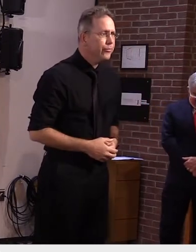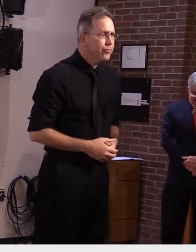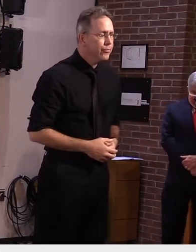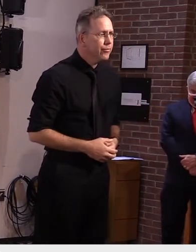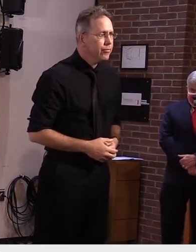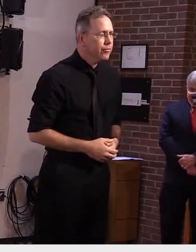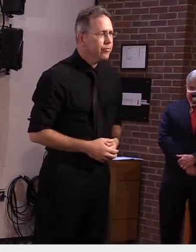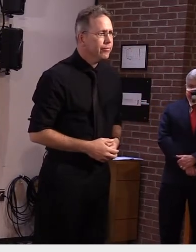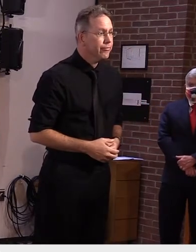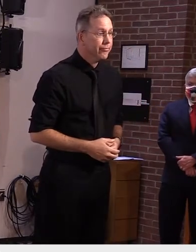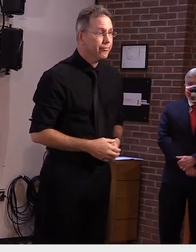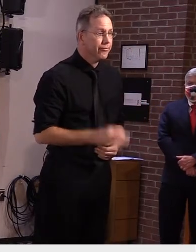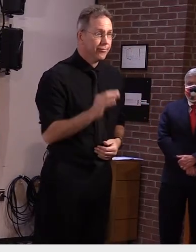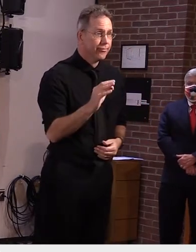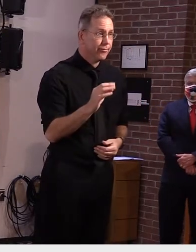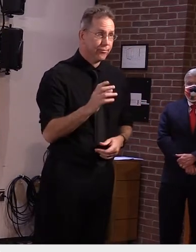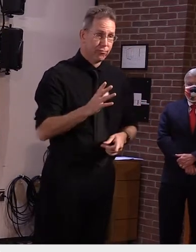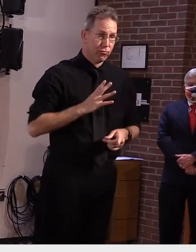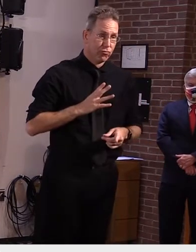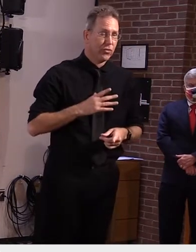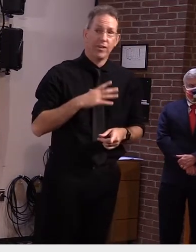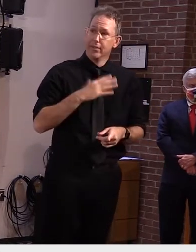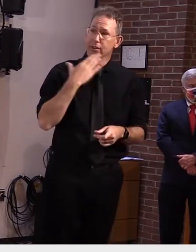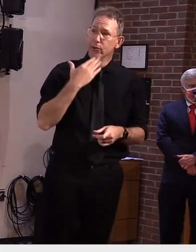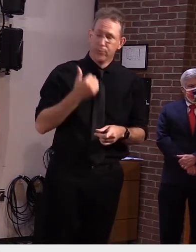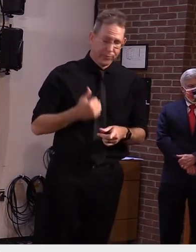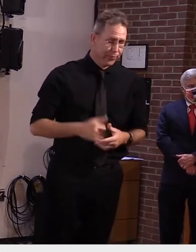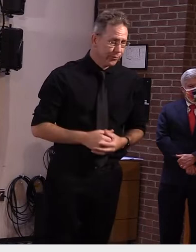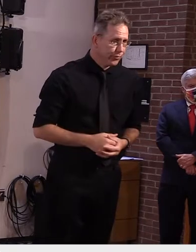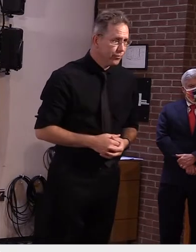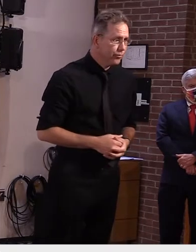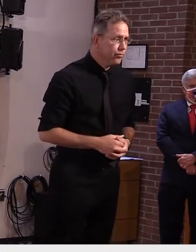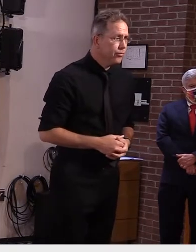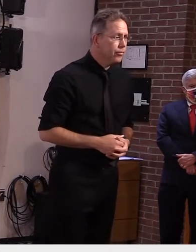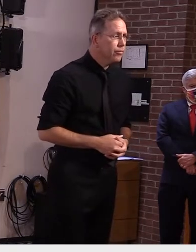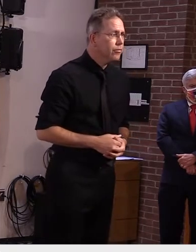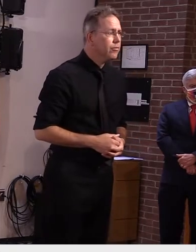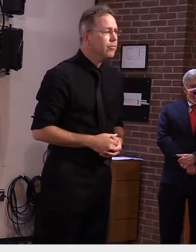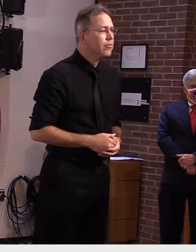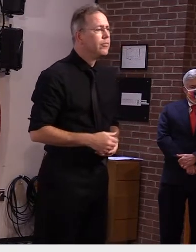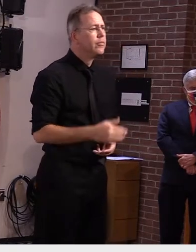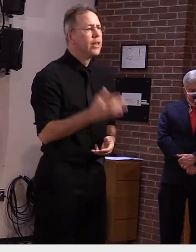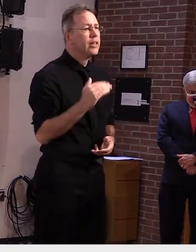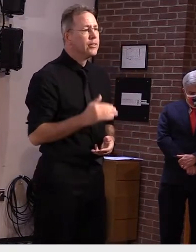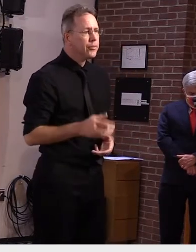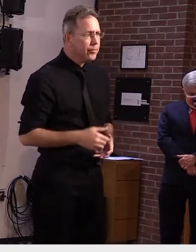okay okay thank you very much liam elder connors vpr